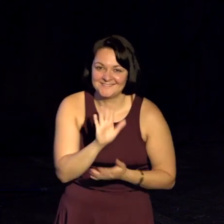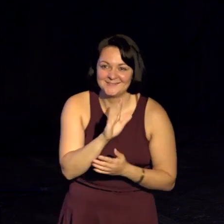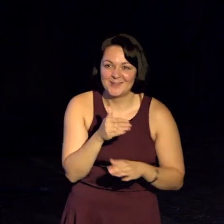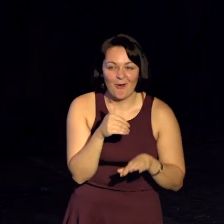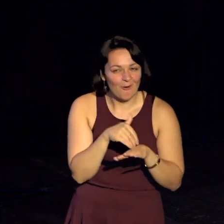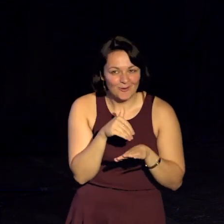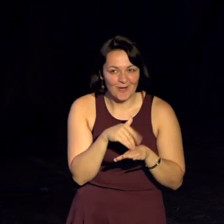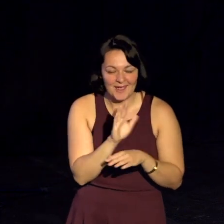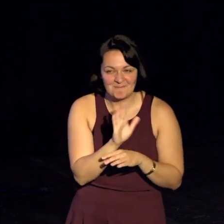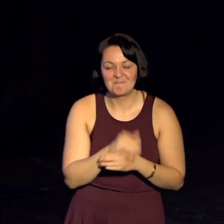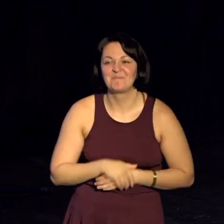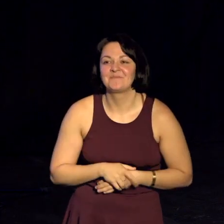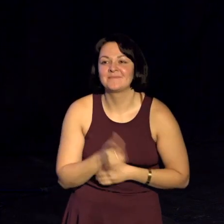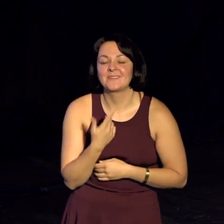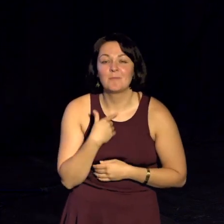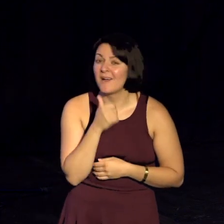don't.